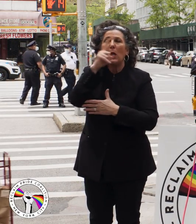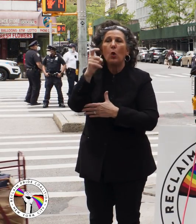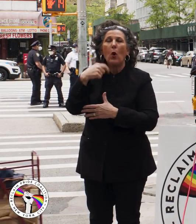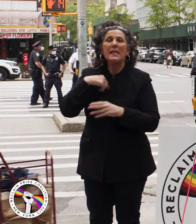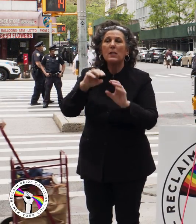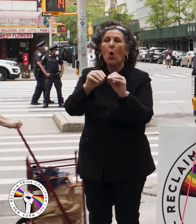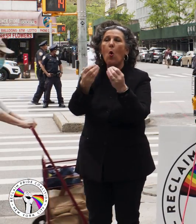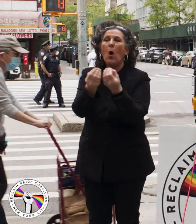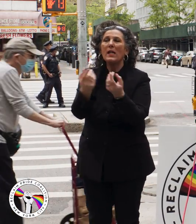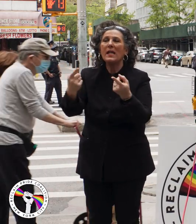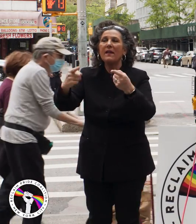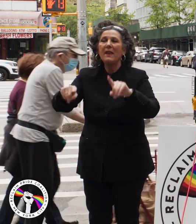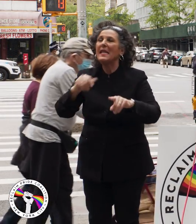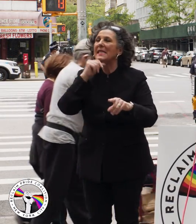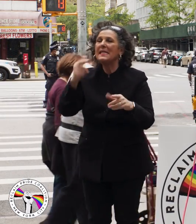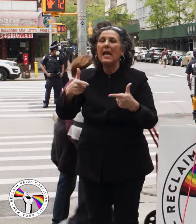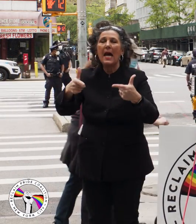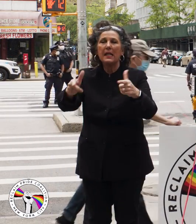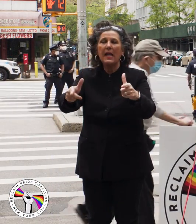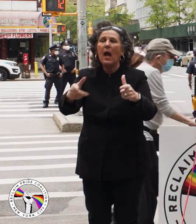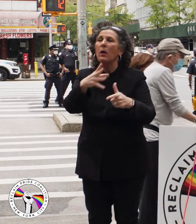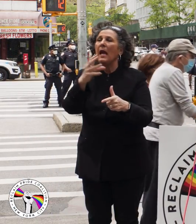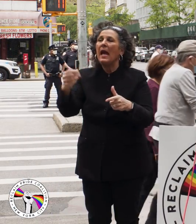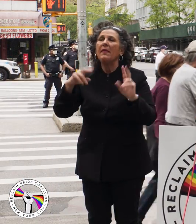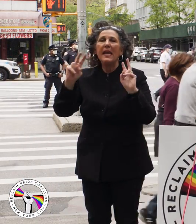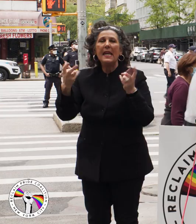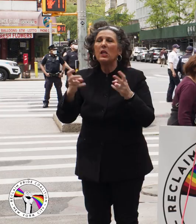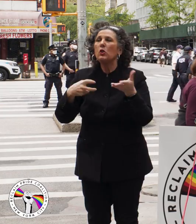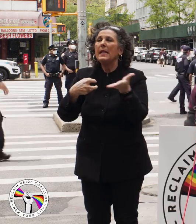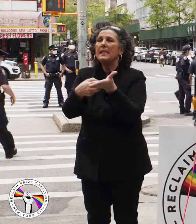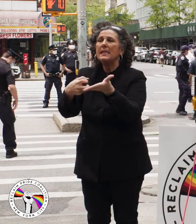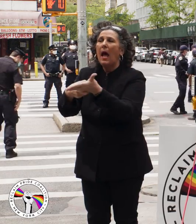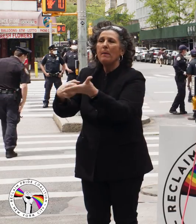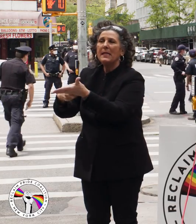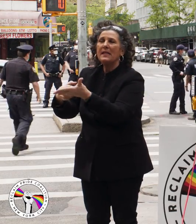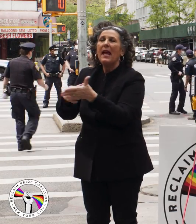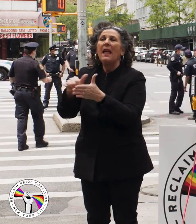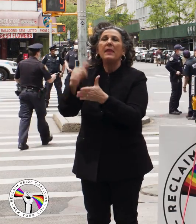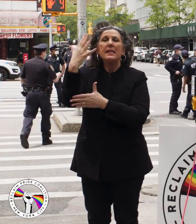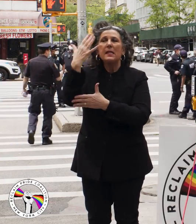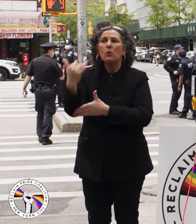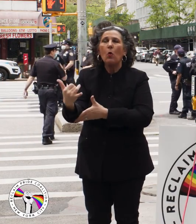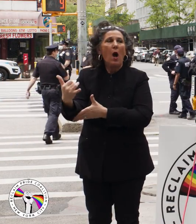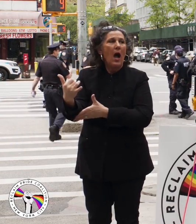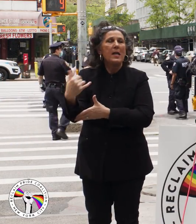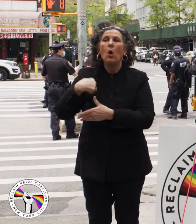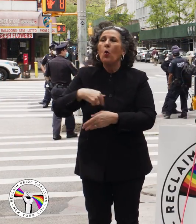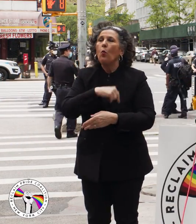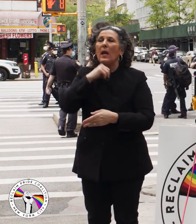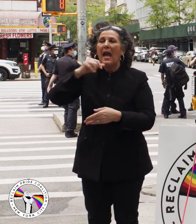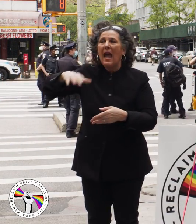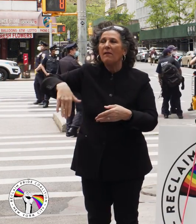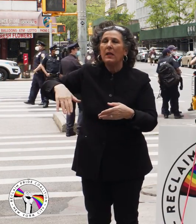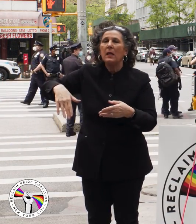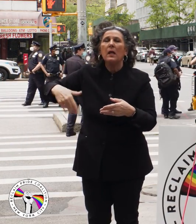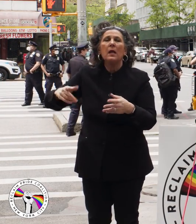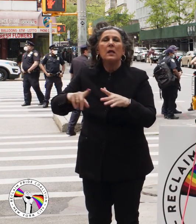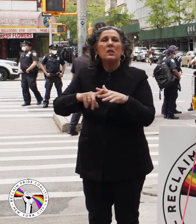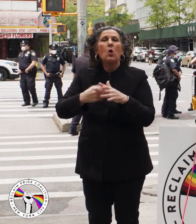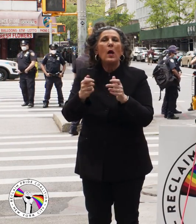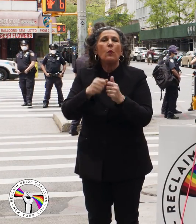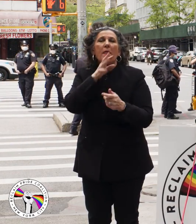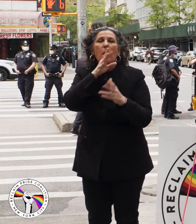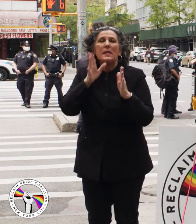it is an organized event, it is not allowed, and they are issuing summonses. This is why we have not started